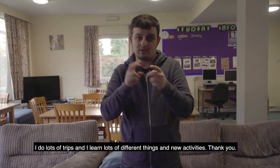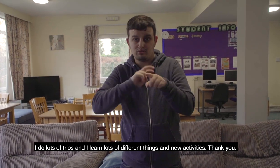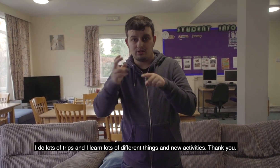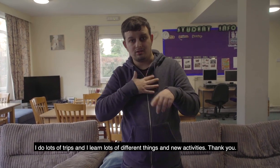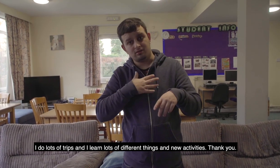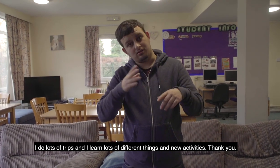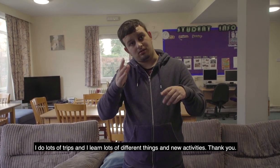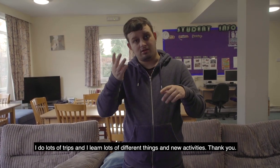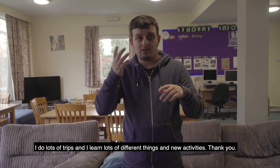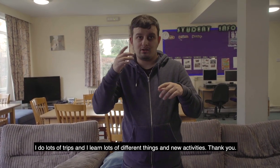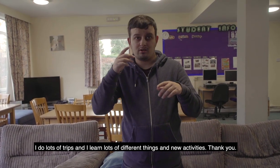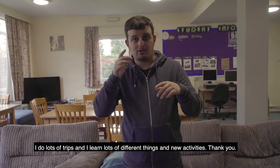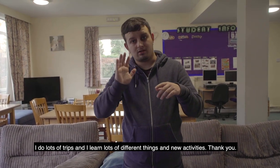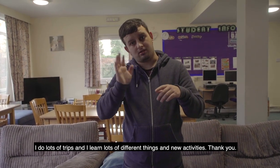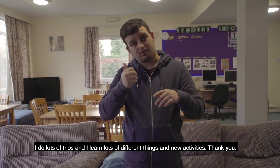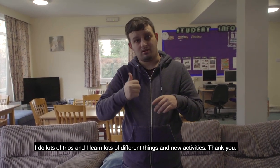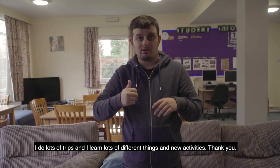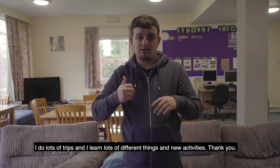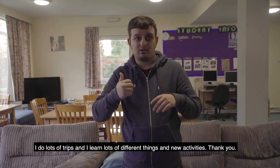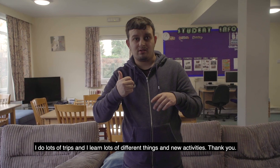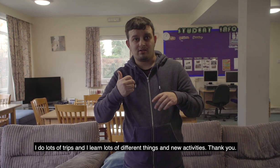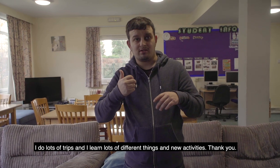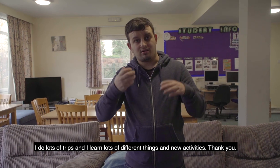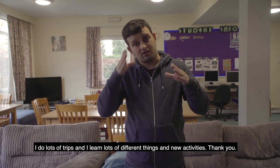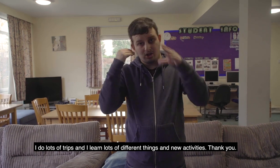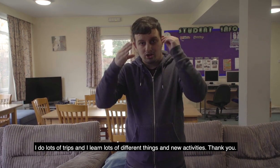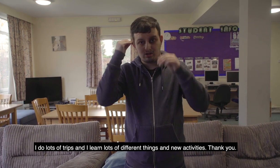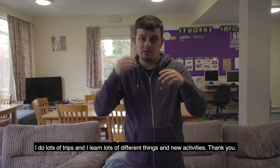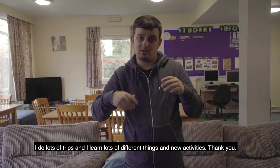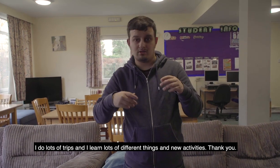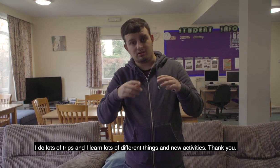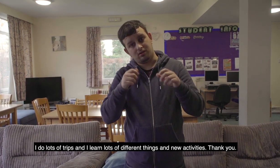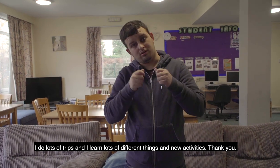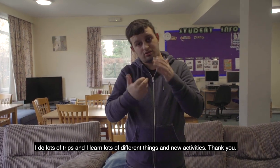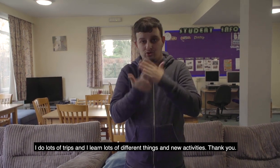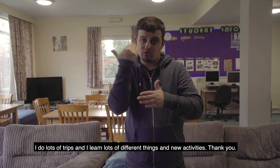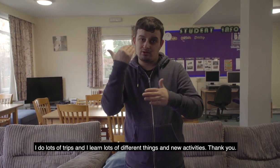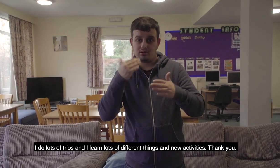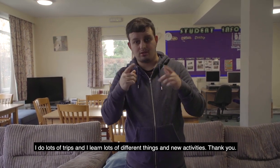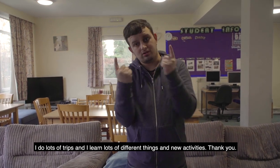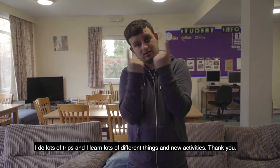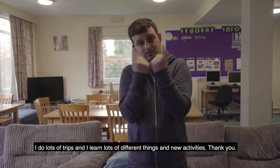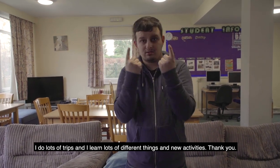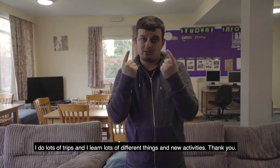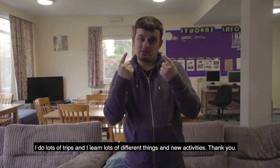I do lots of trips and I learn lots of different things and new activities.